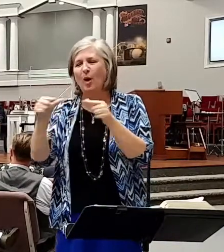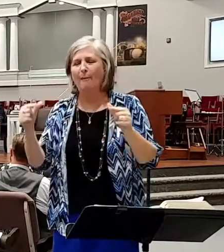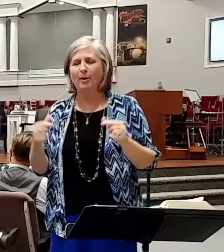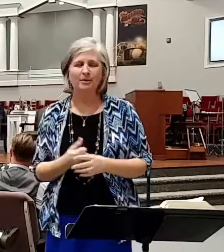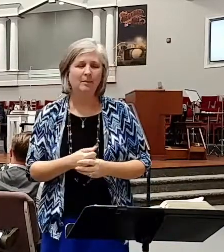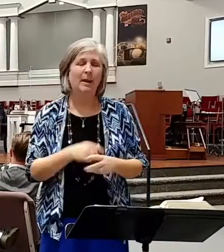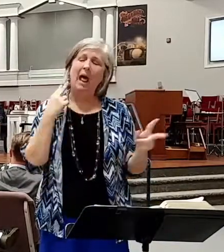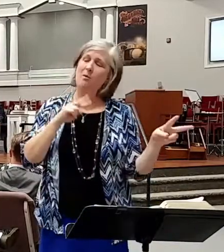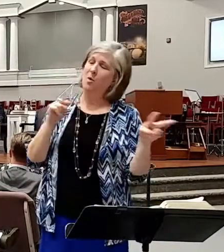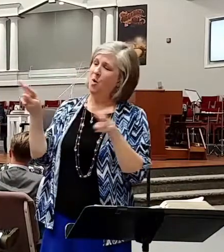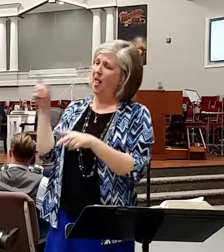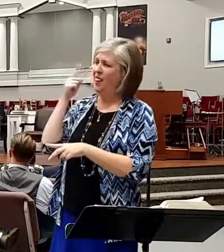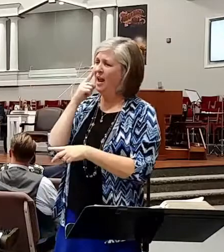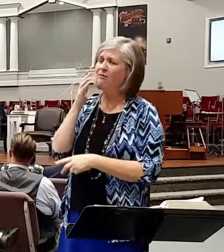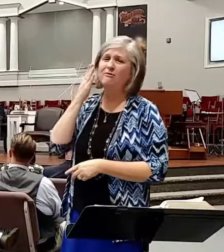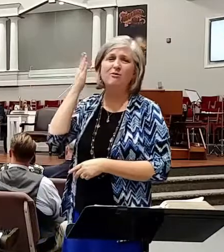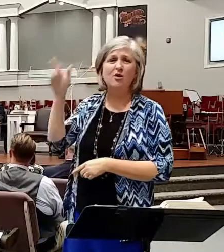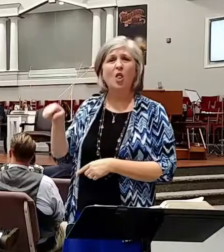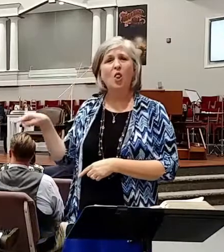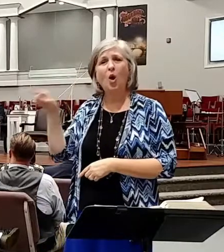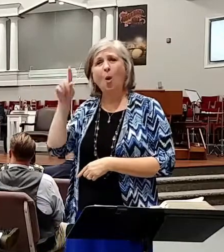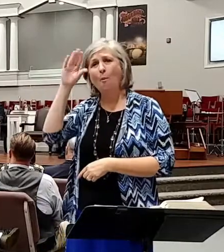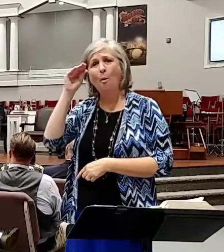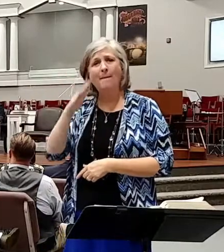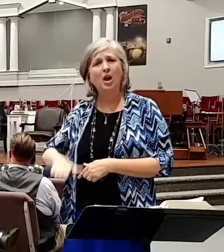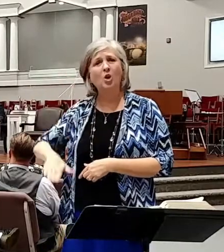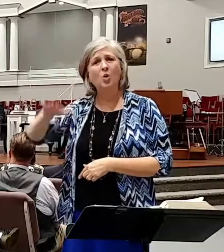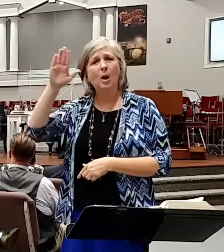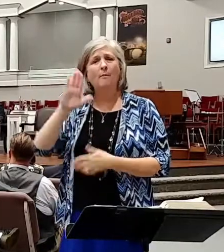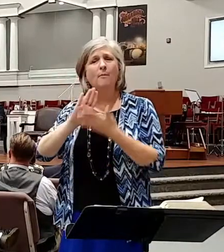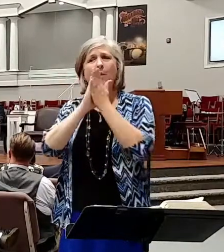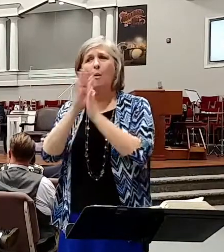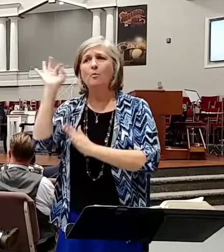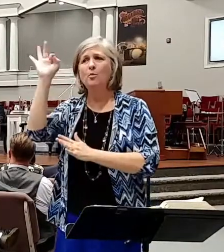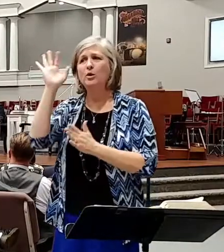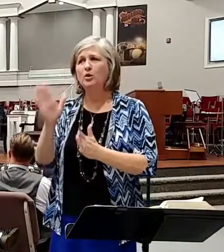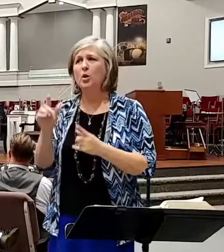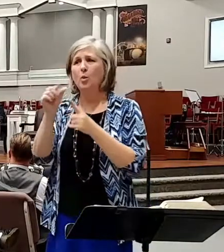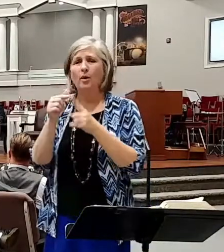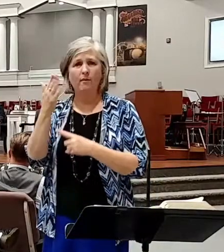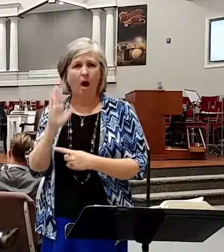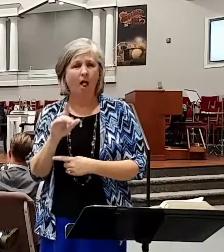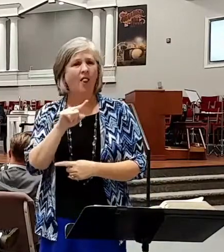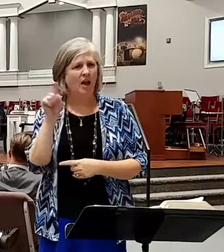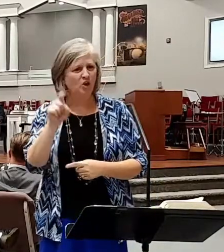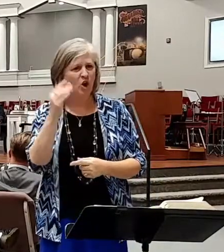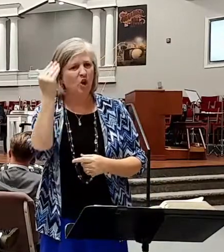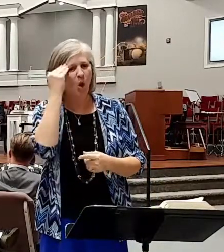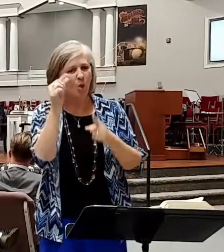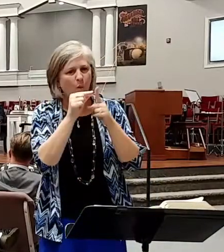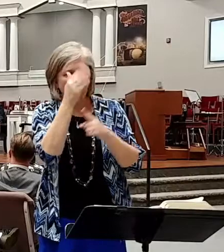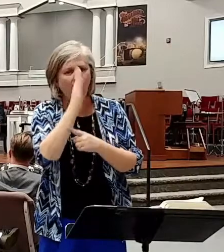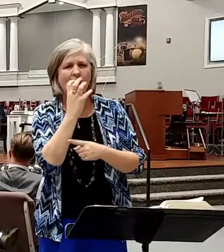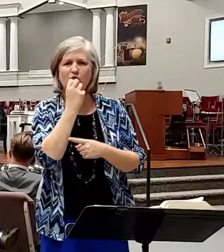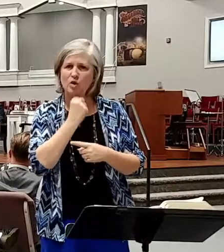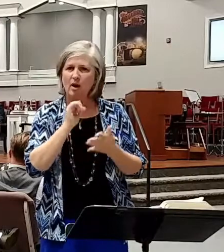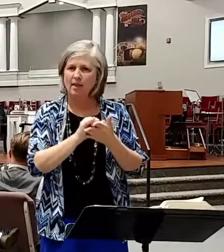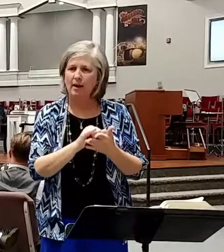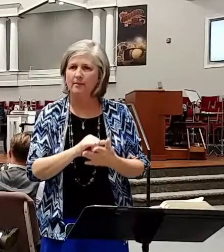over there and I think about this, one day them boys may grow up and be preachers of the Word of God. They ought to know it and cherish it. And I'm going to say this to all the teenagers,